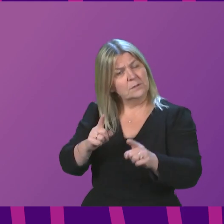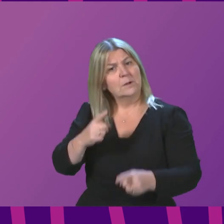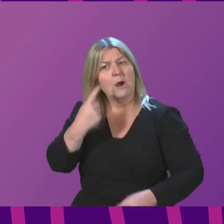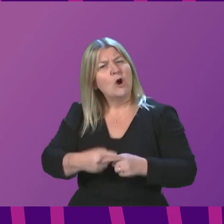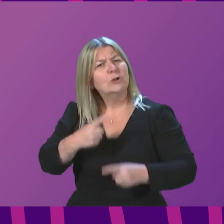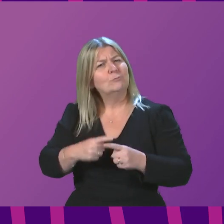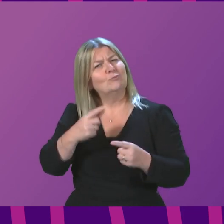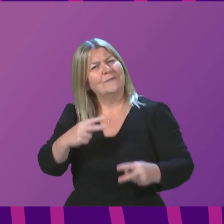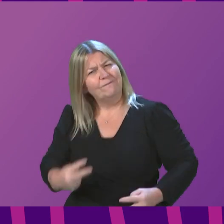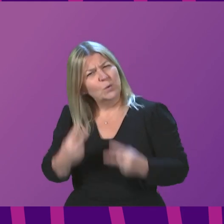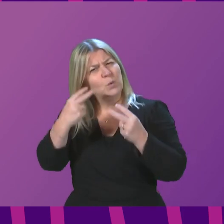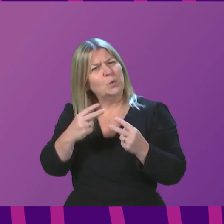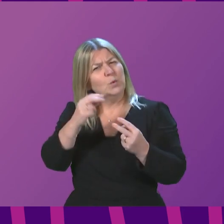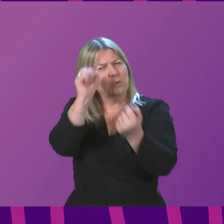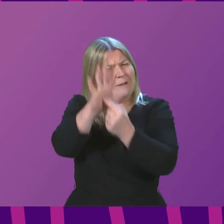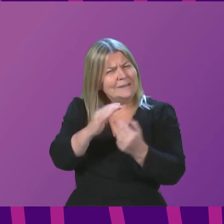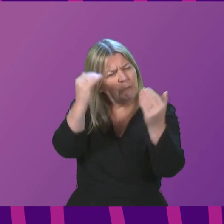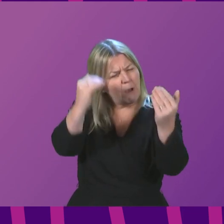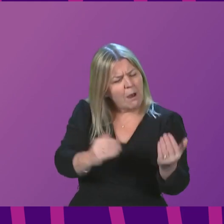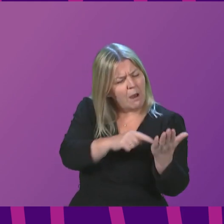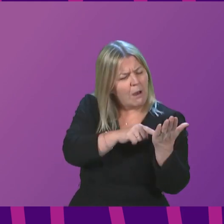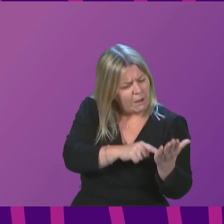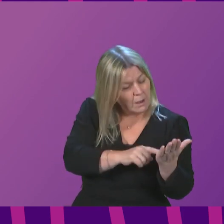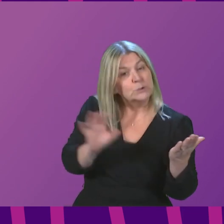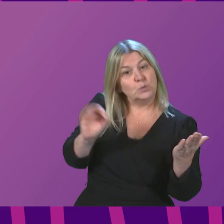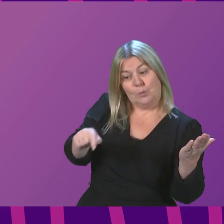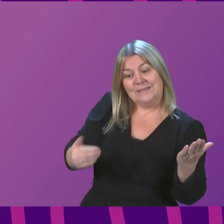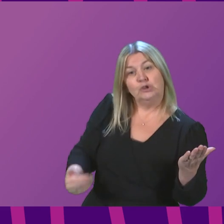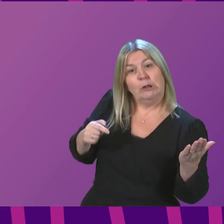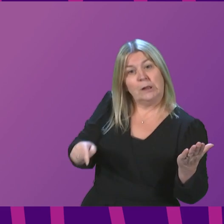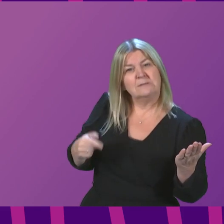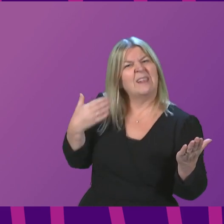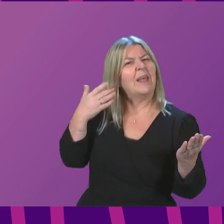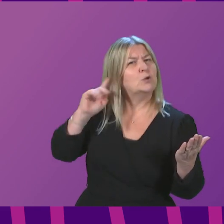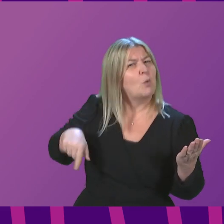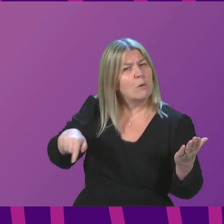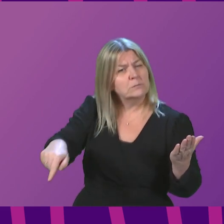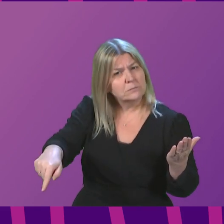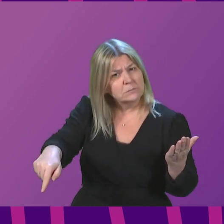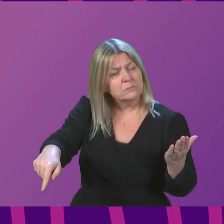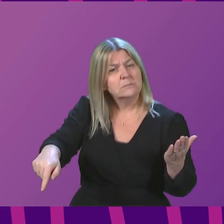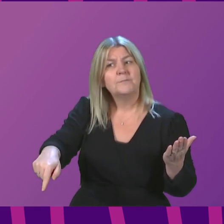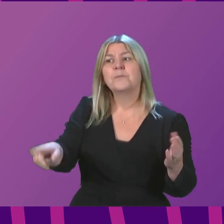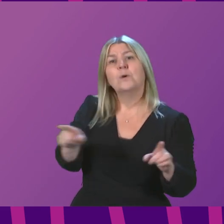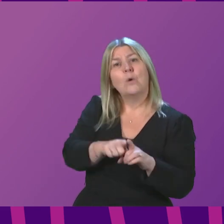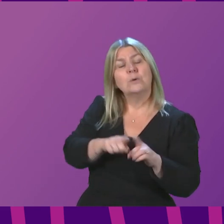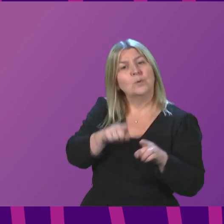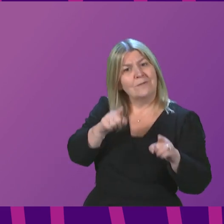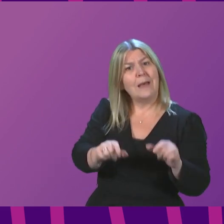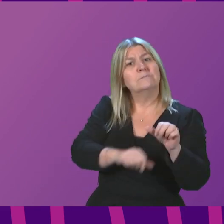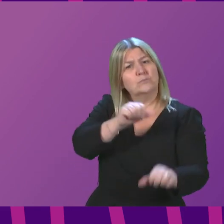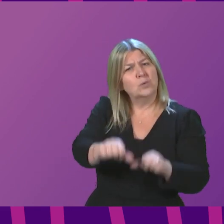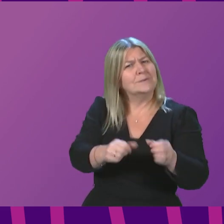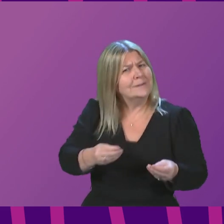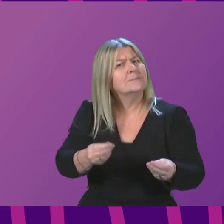criteria so that no one who is shielding is left out? Will she also ensure that the process is streamlined? Because,